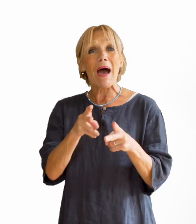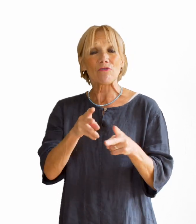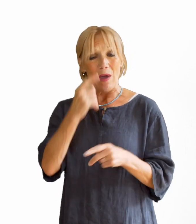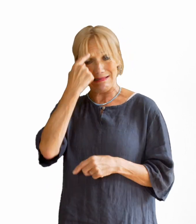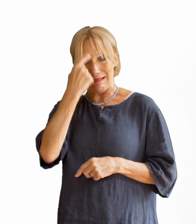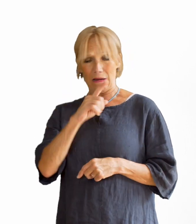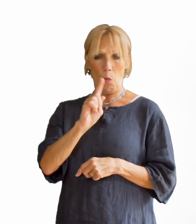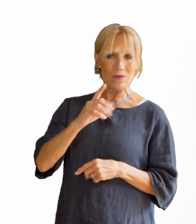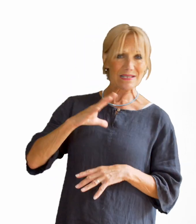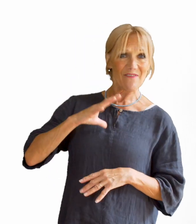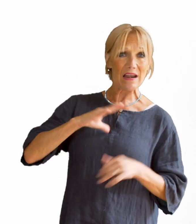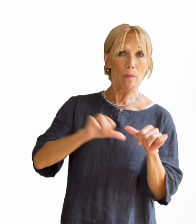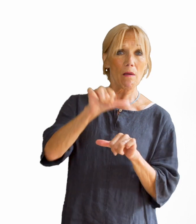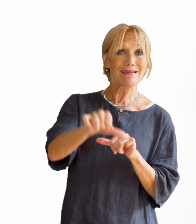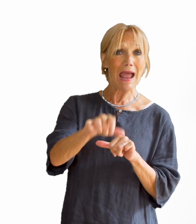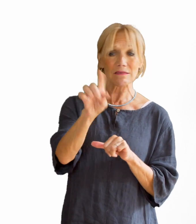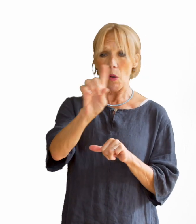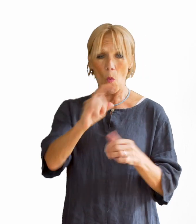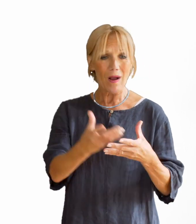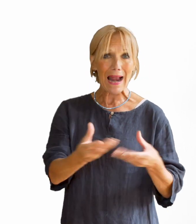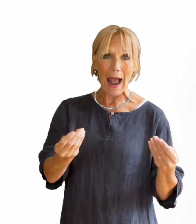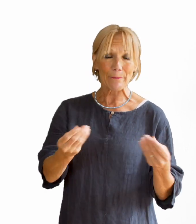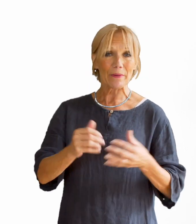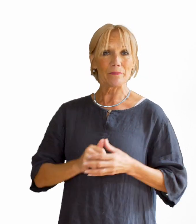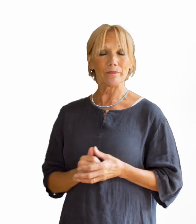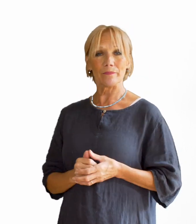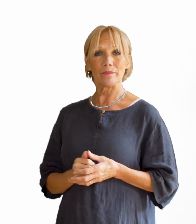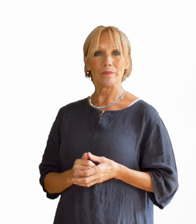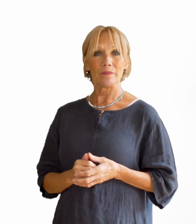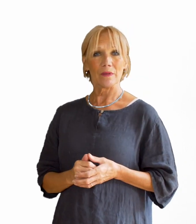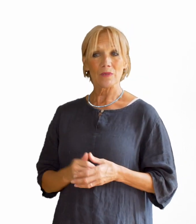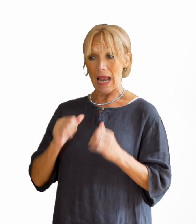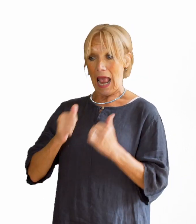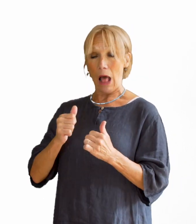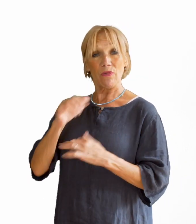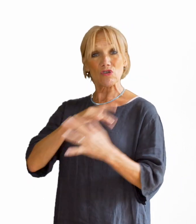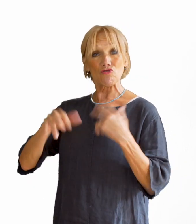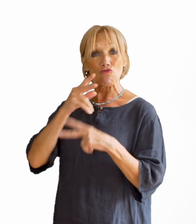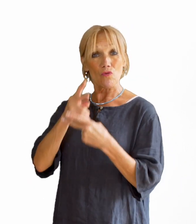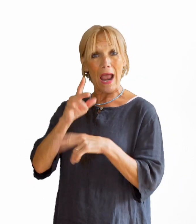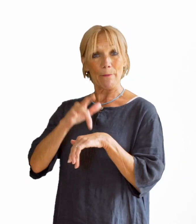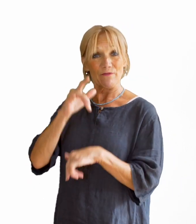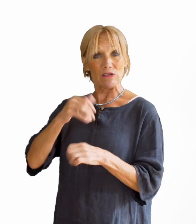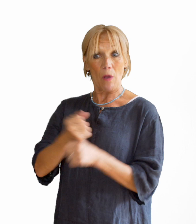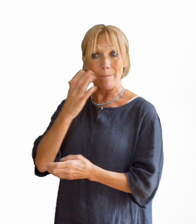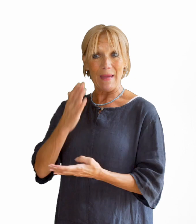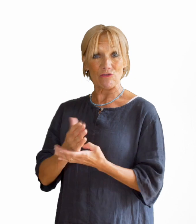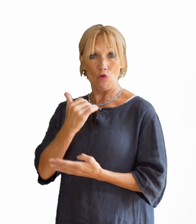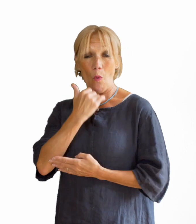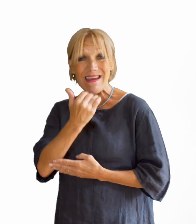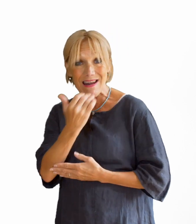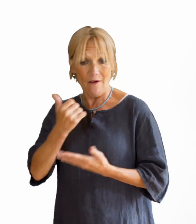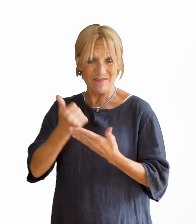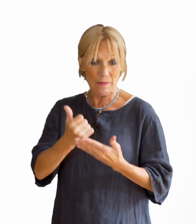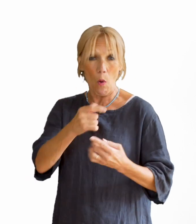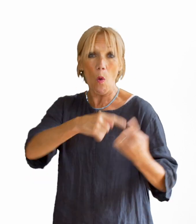what their needs are and where the gap is. We suggest health and social care professionals ensure there is adequate support available for